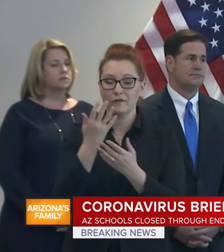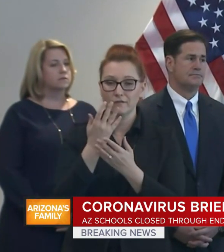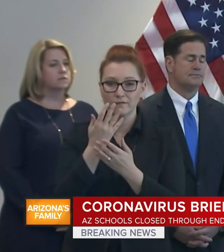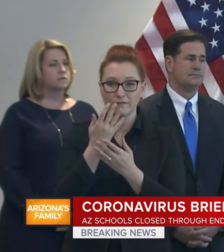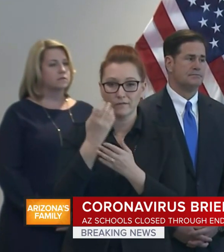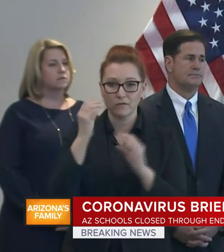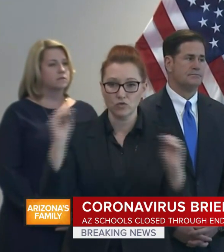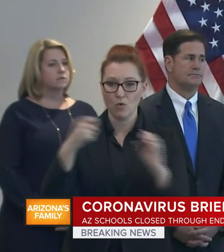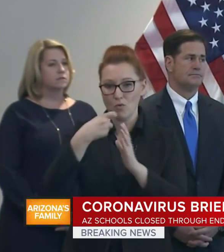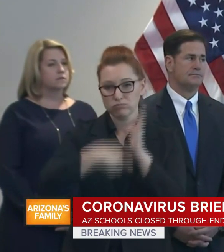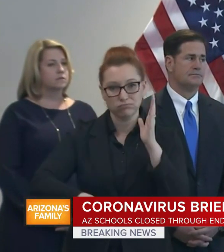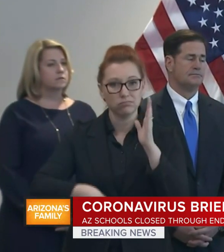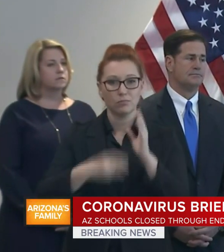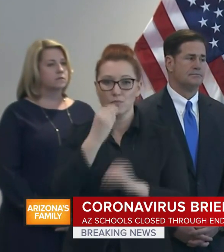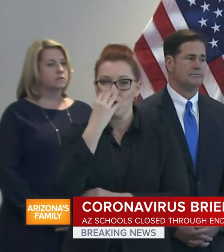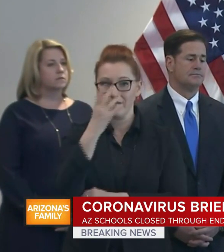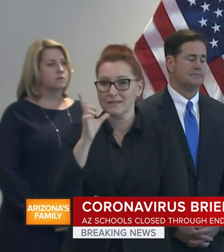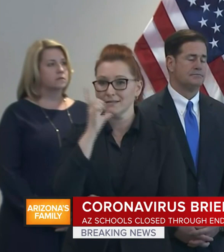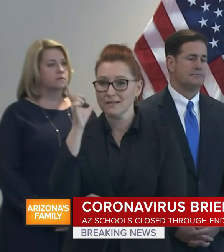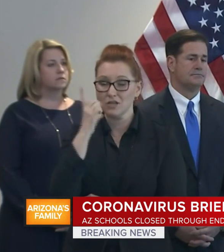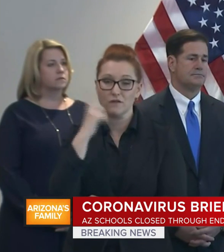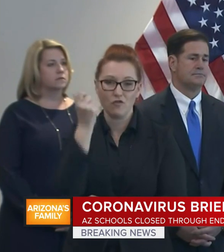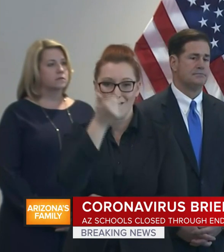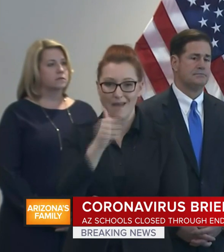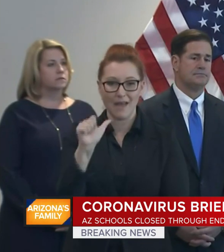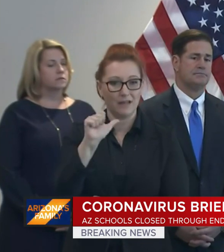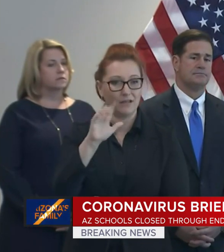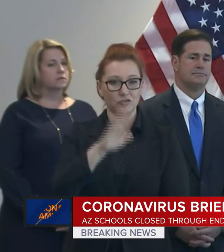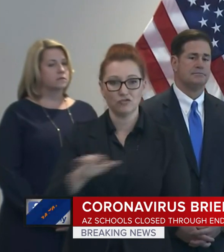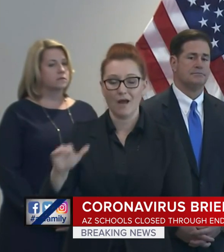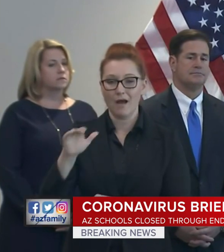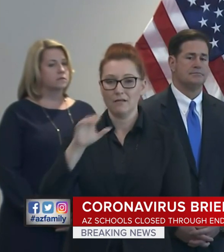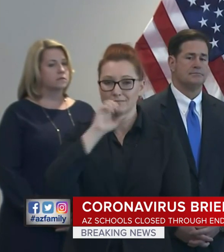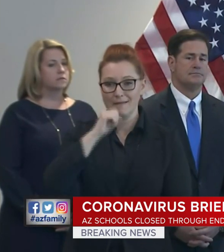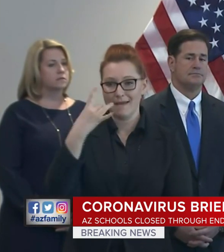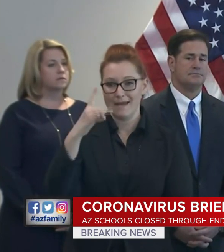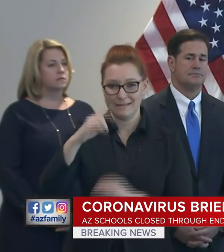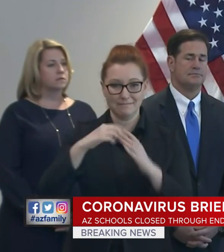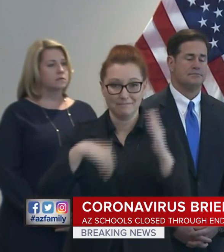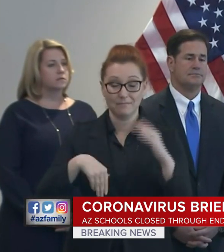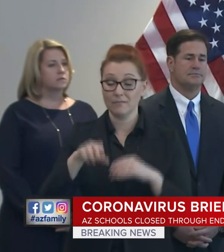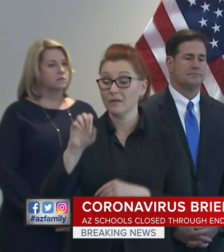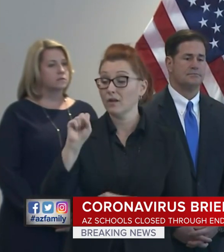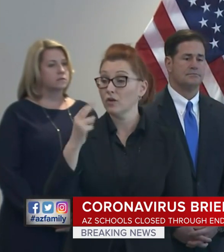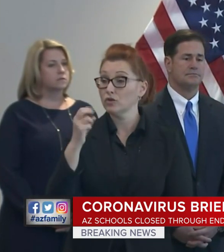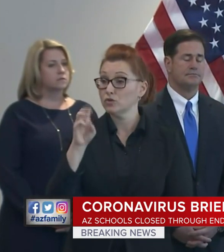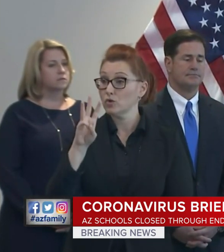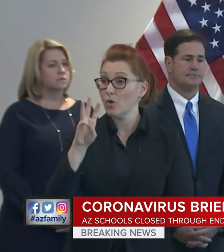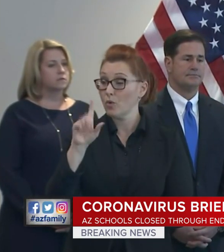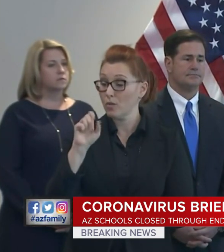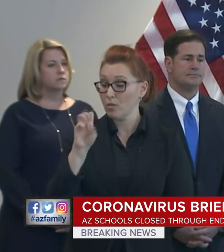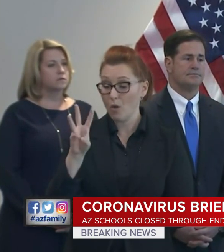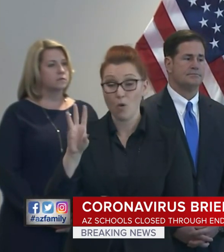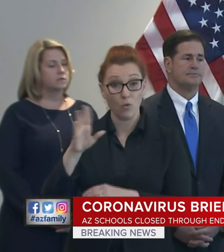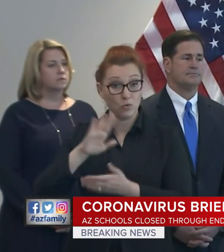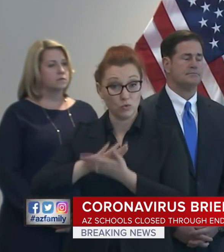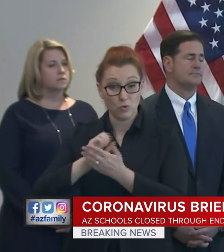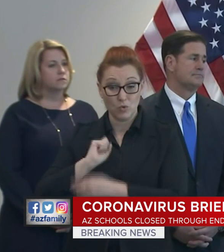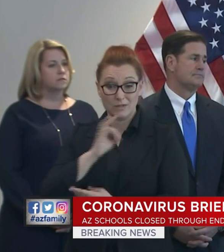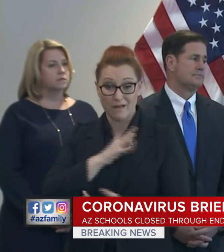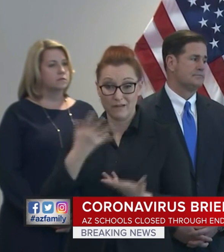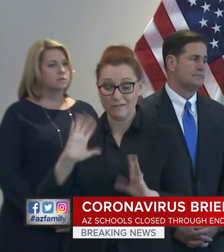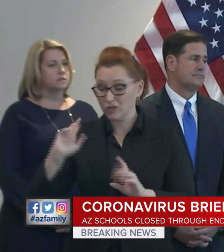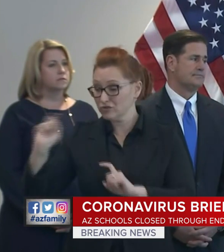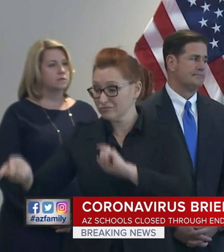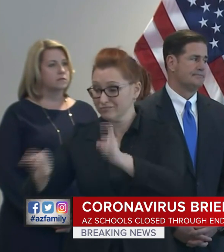breakfast and lunch to any child under the age of 18. In Xolo, school staff have even handed out